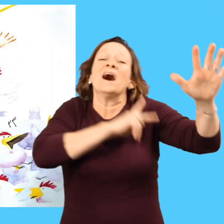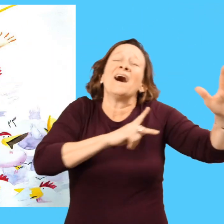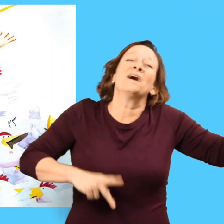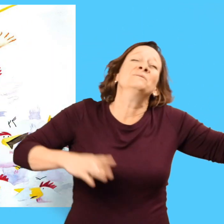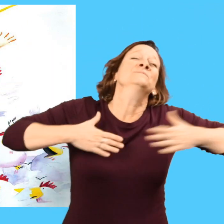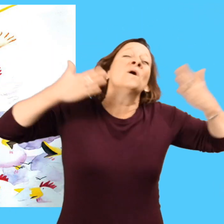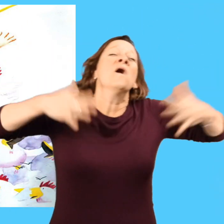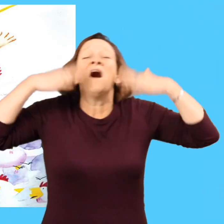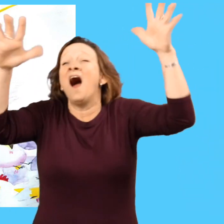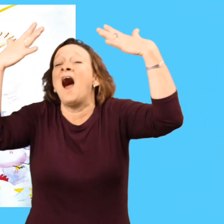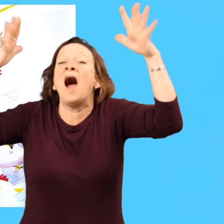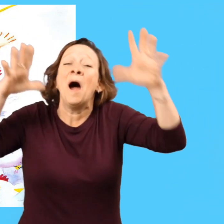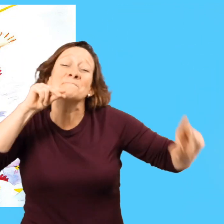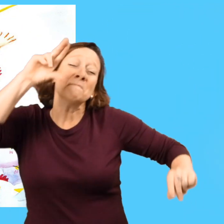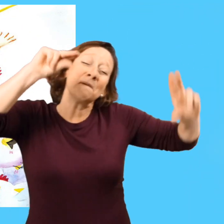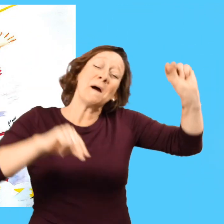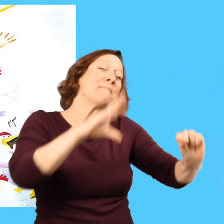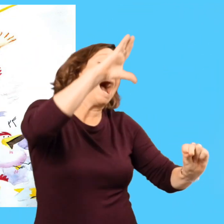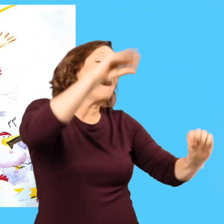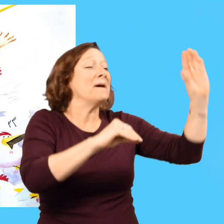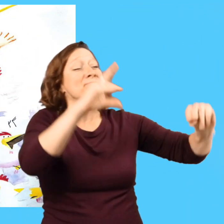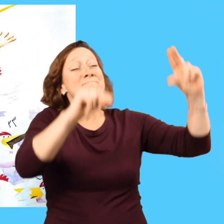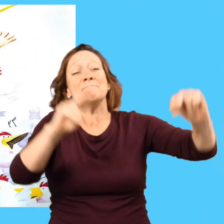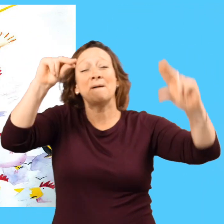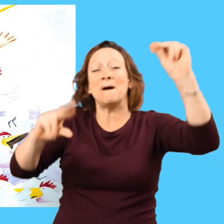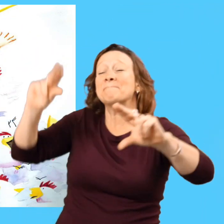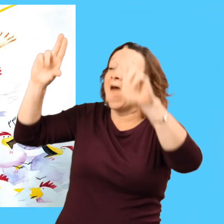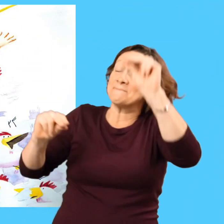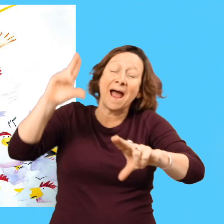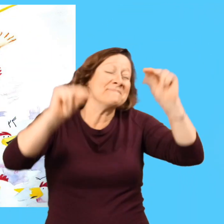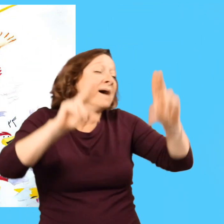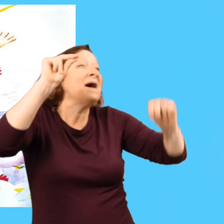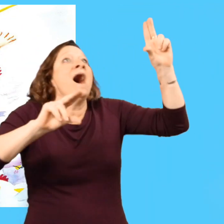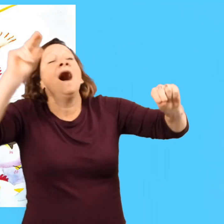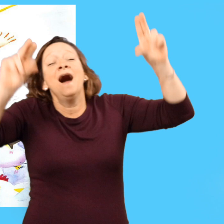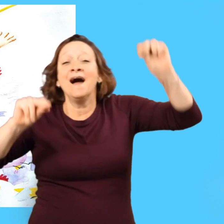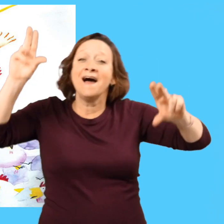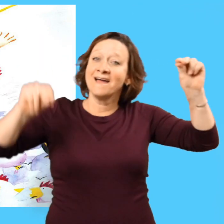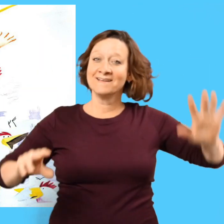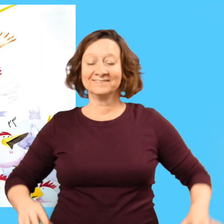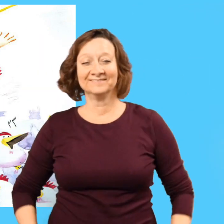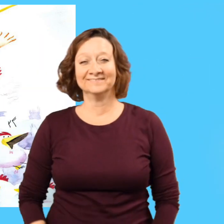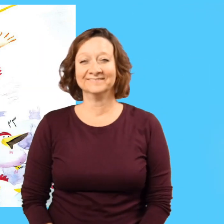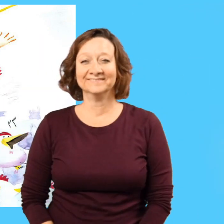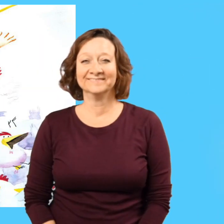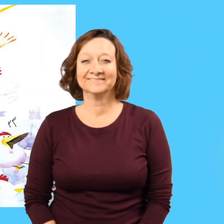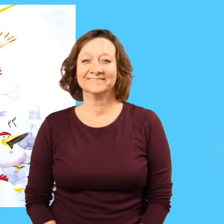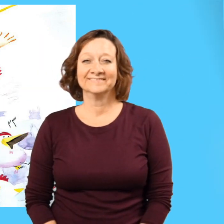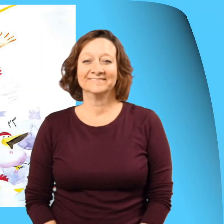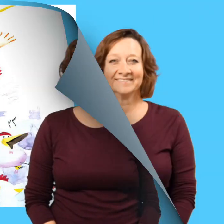hens nodded. The king and the hens were overjoyed. The hens clucked and clucked in excitement.